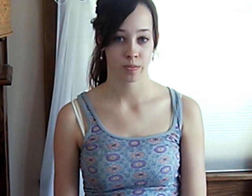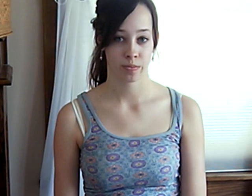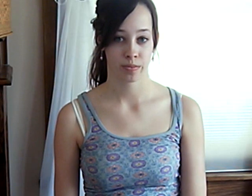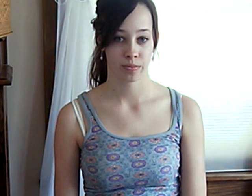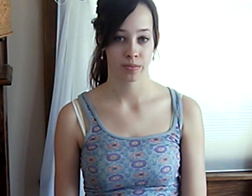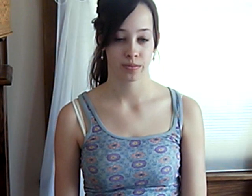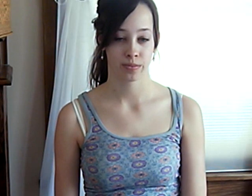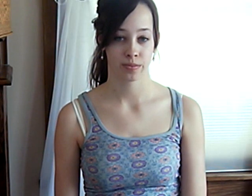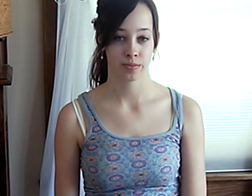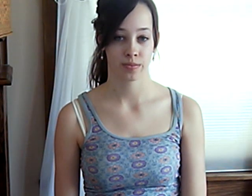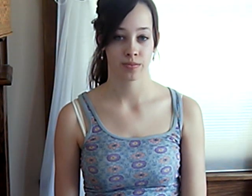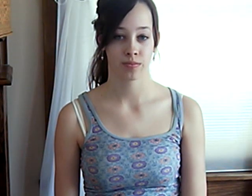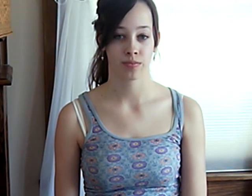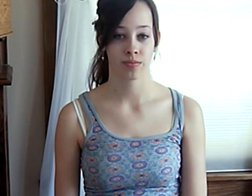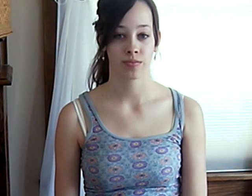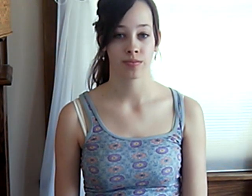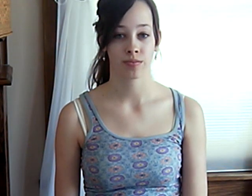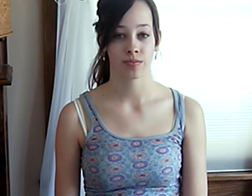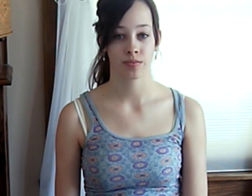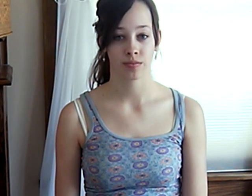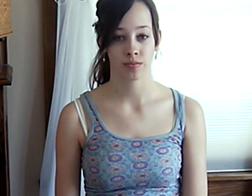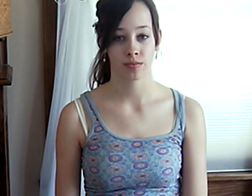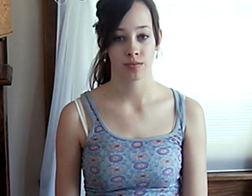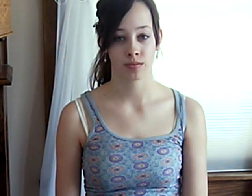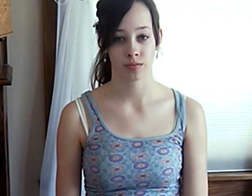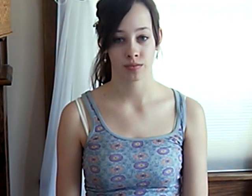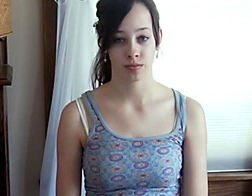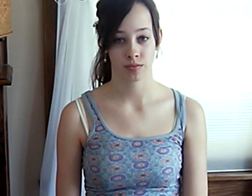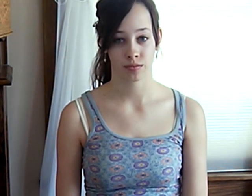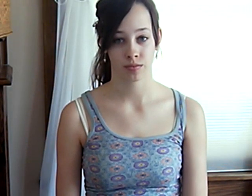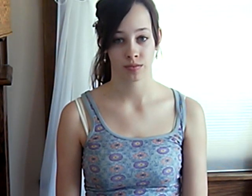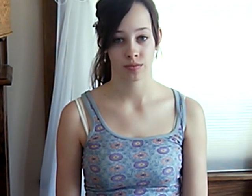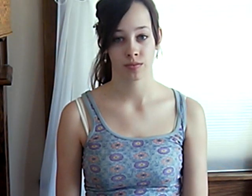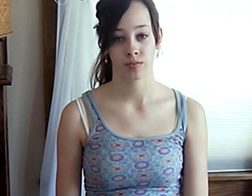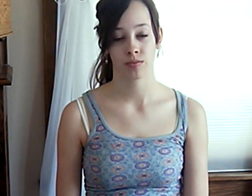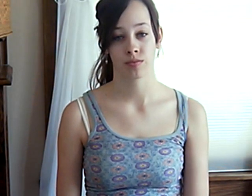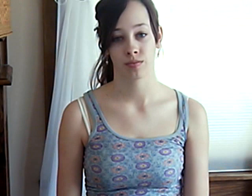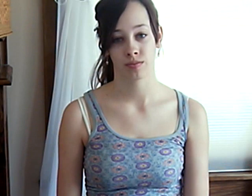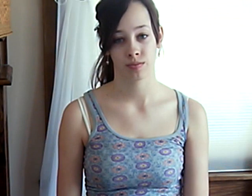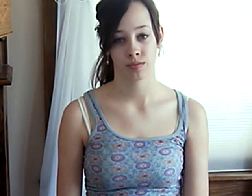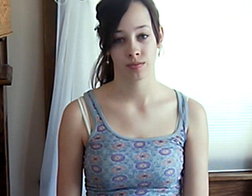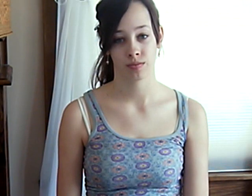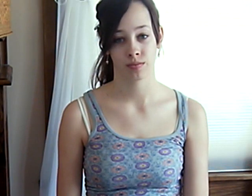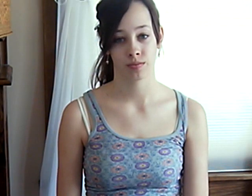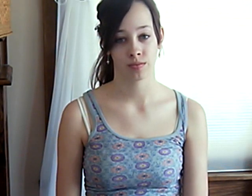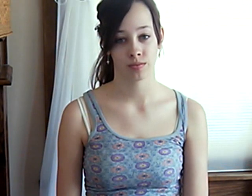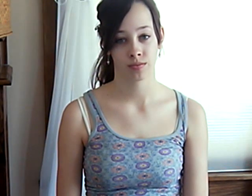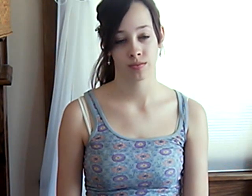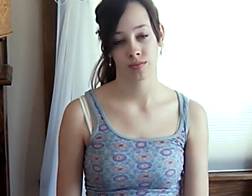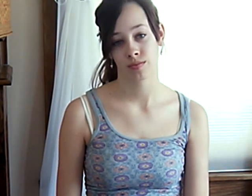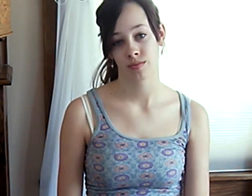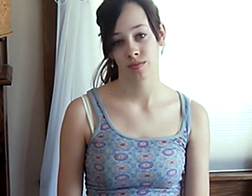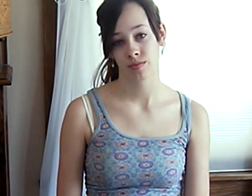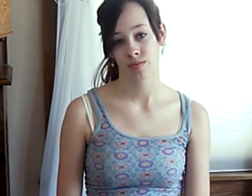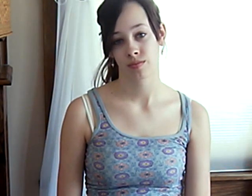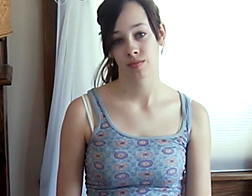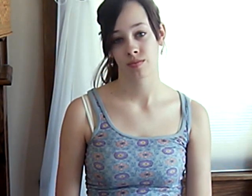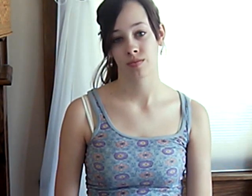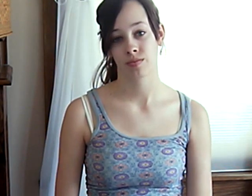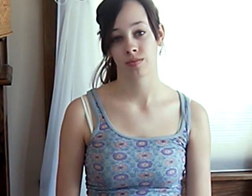All beads on and help